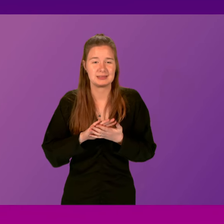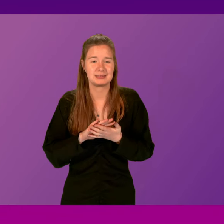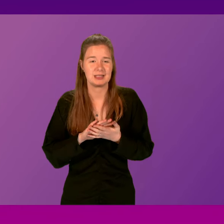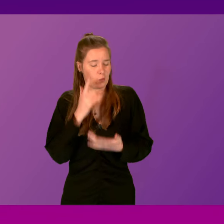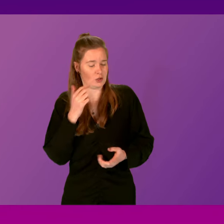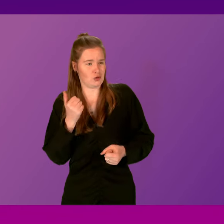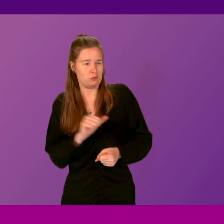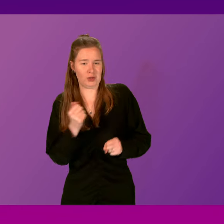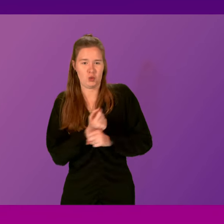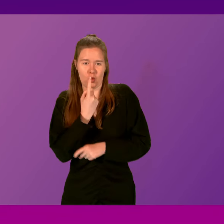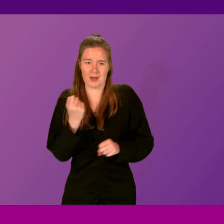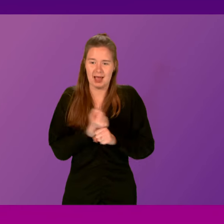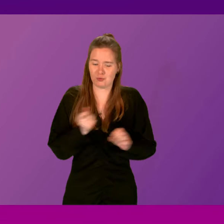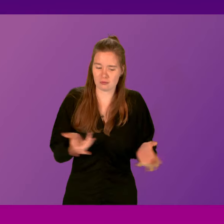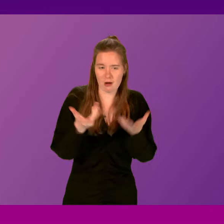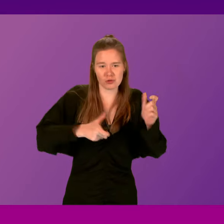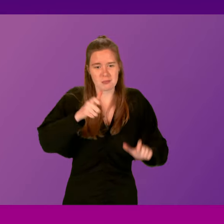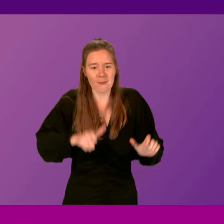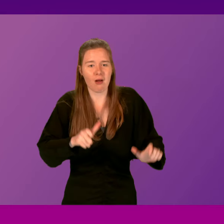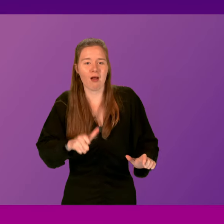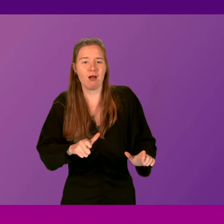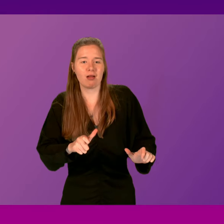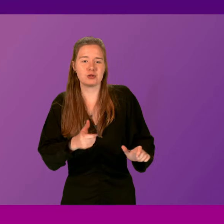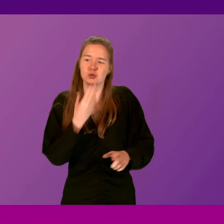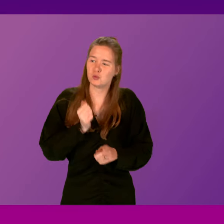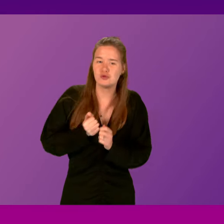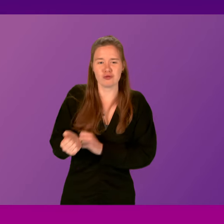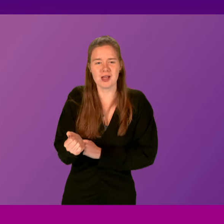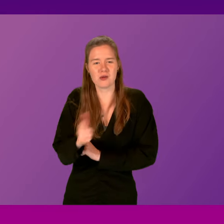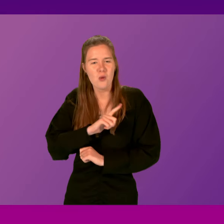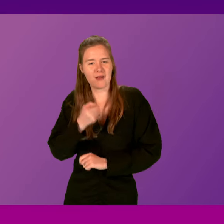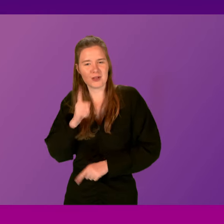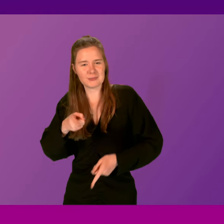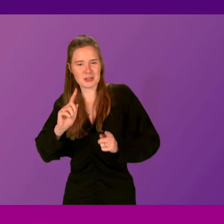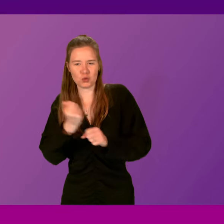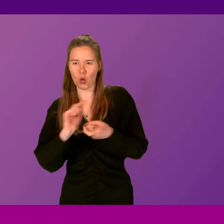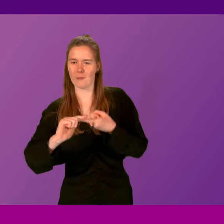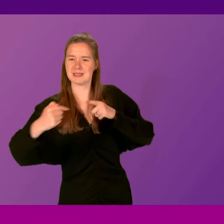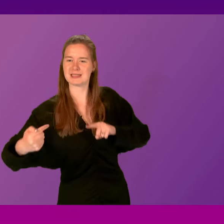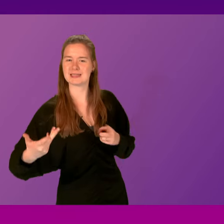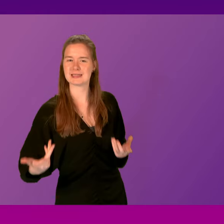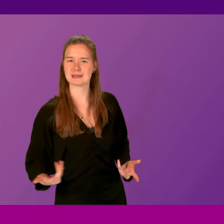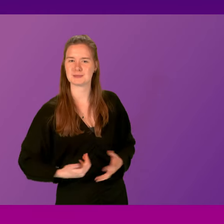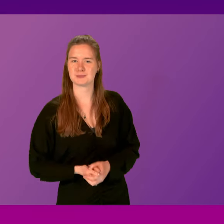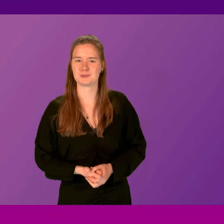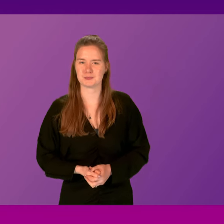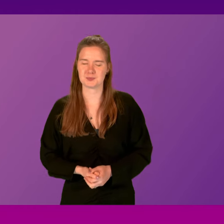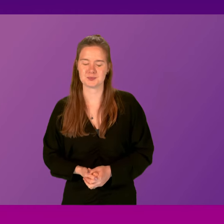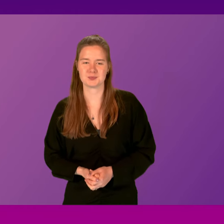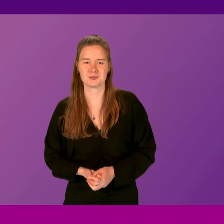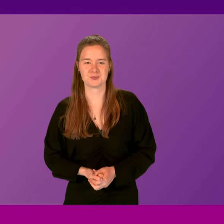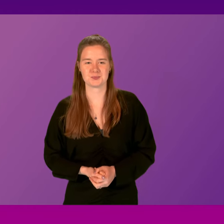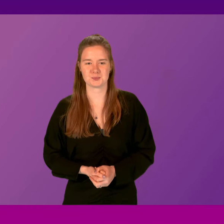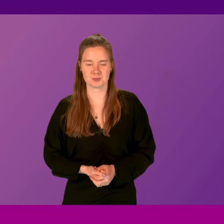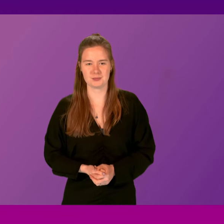all we can to encourage more people to use the trains, why is the First Minister doing the opposite? First Minister. Again,